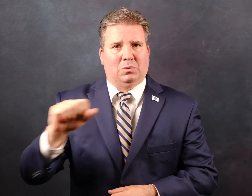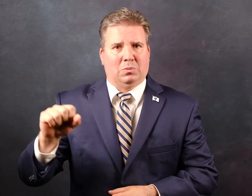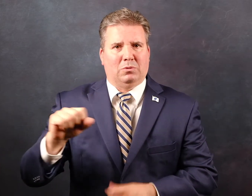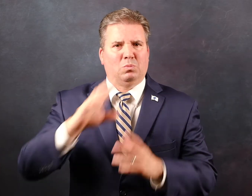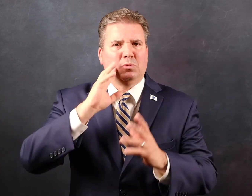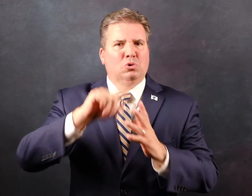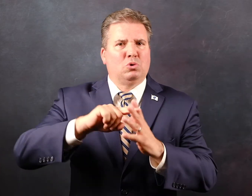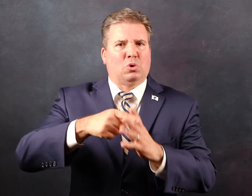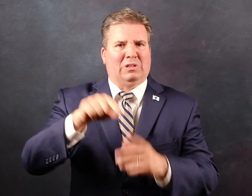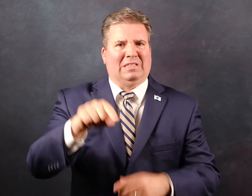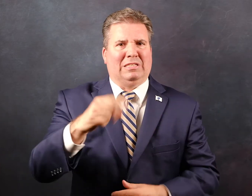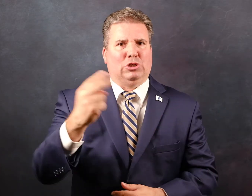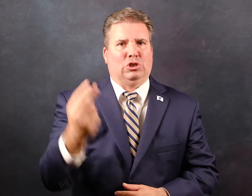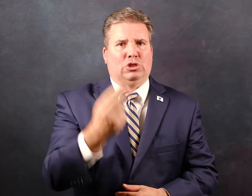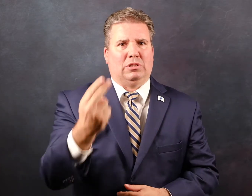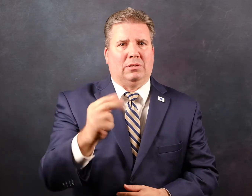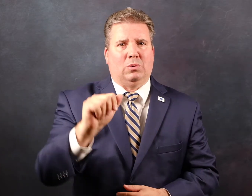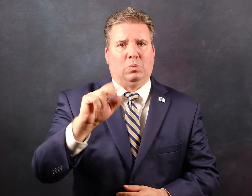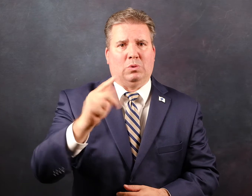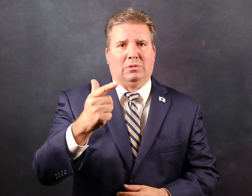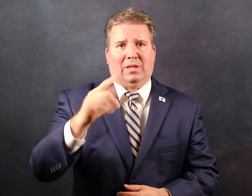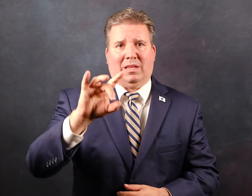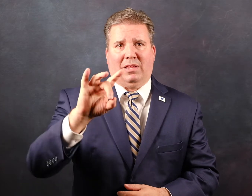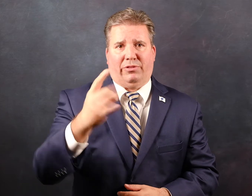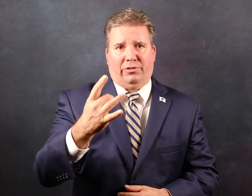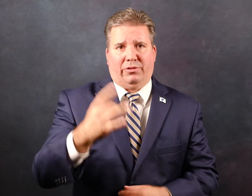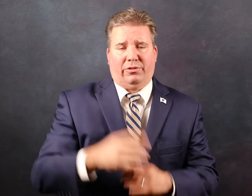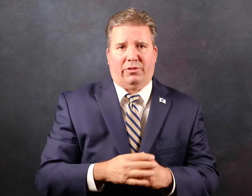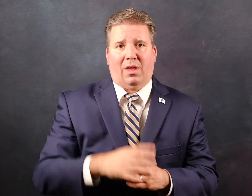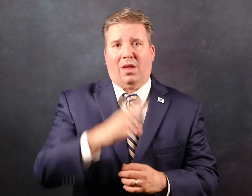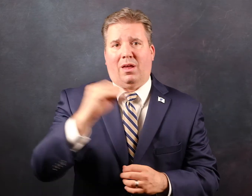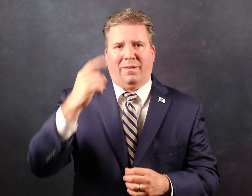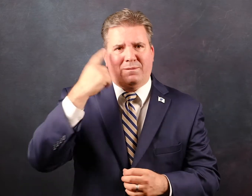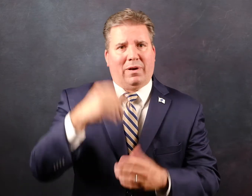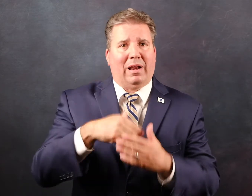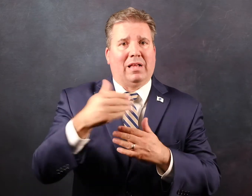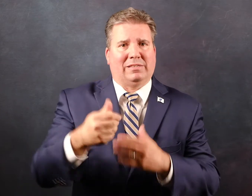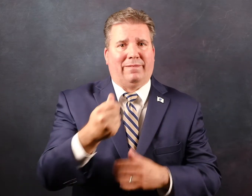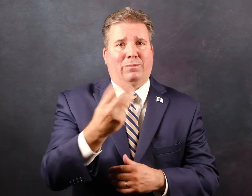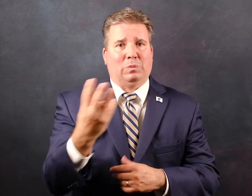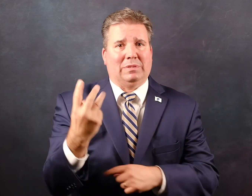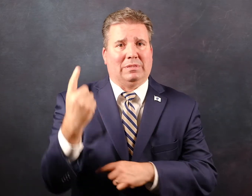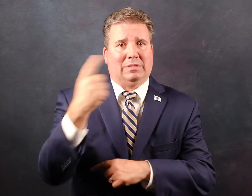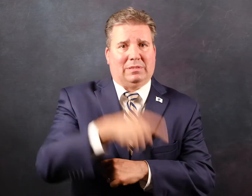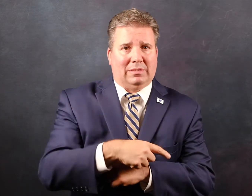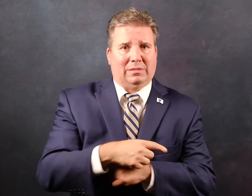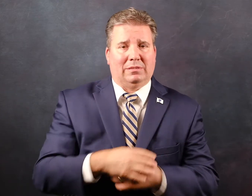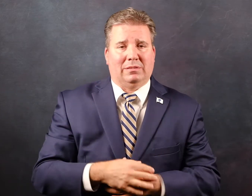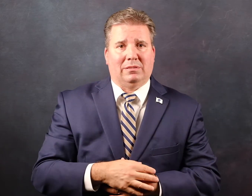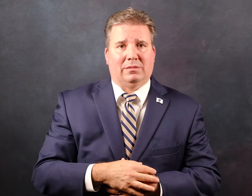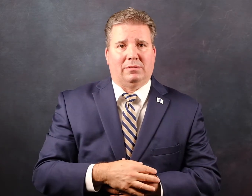beginning Thursday, August 8th, for the next several days.